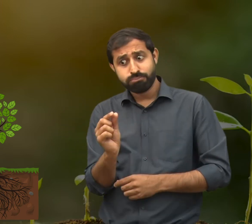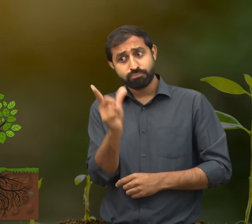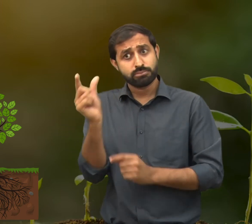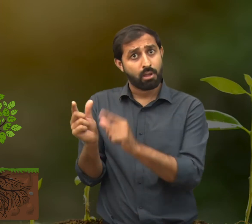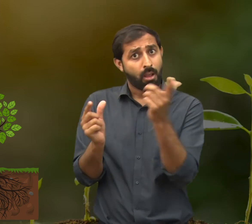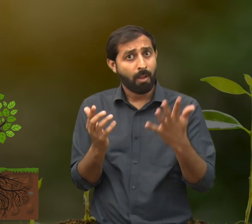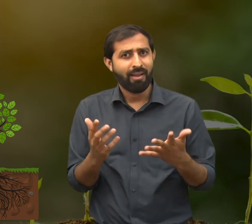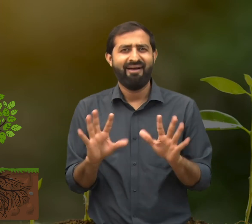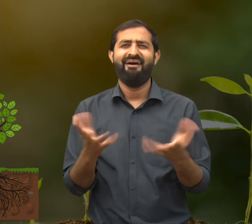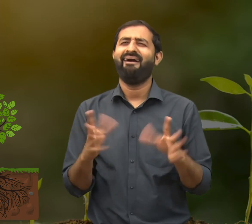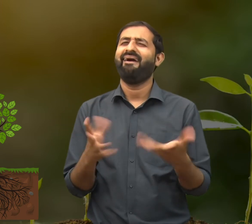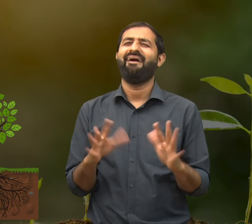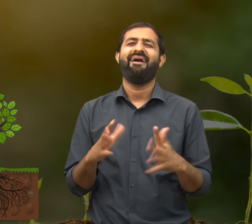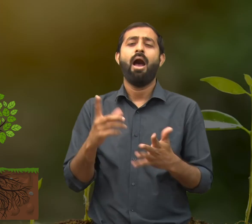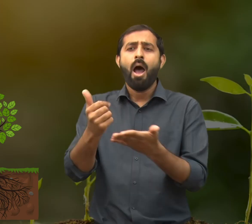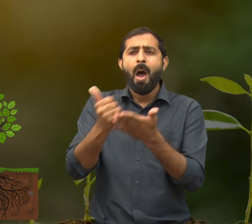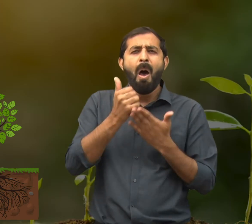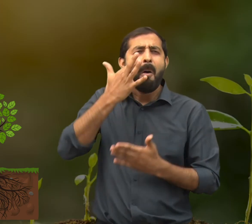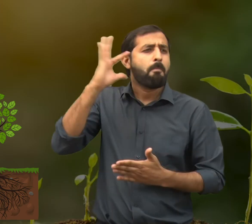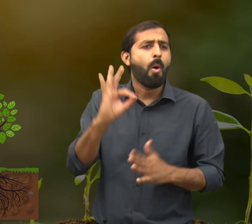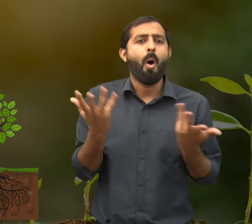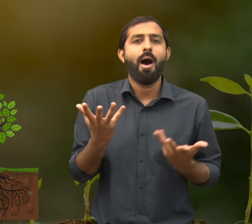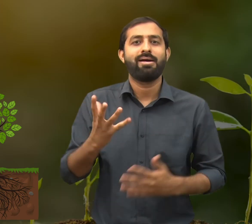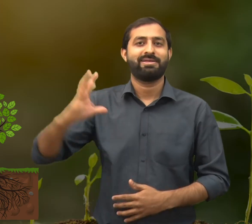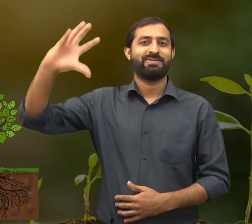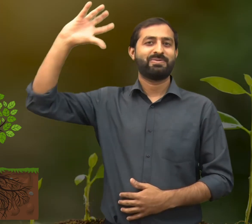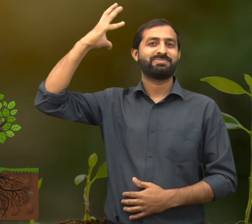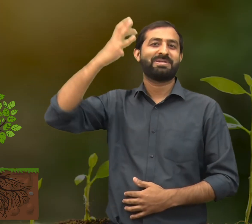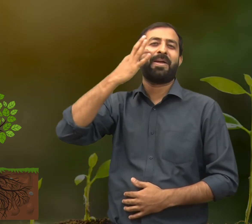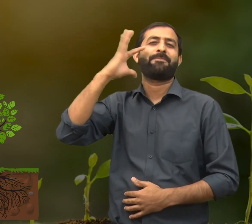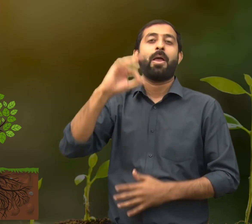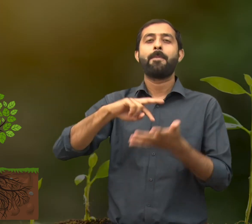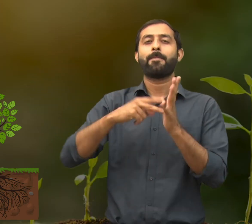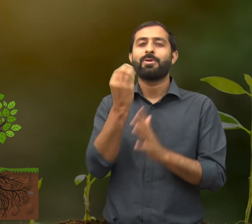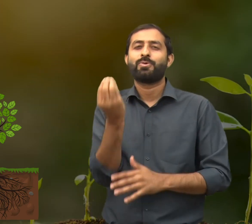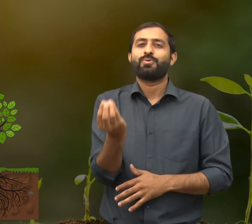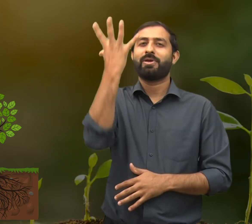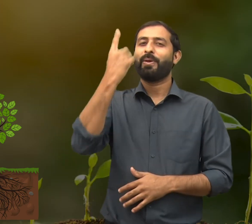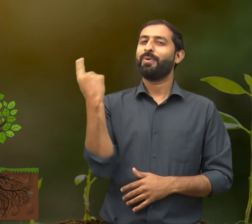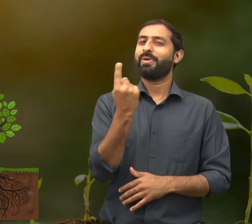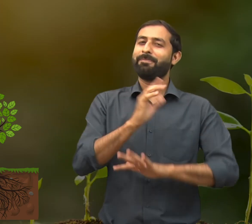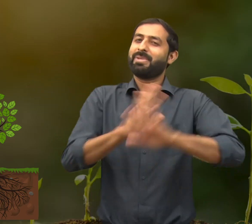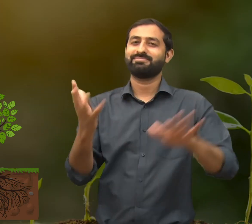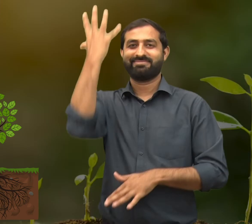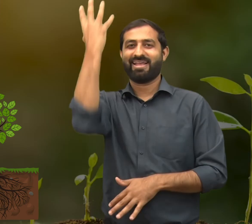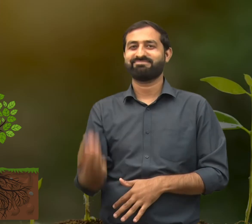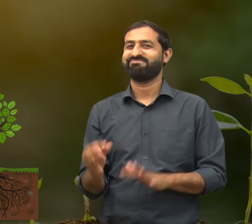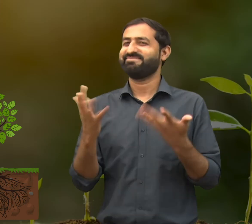photosynthesis occur at night? No. Photosynthesis happens only during the day because plants